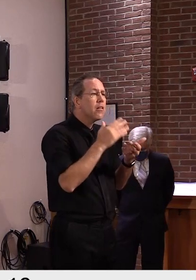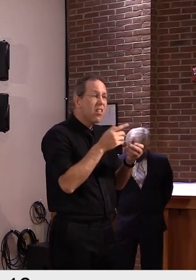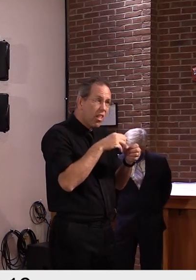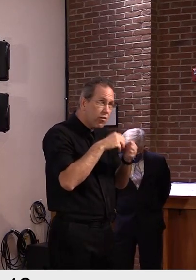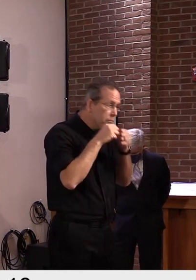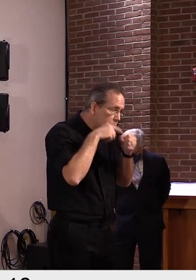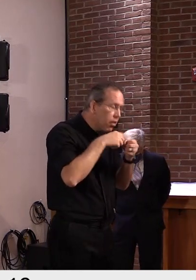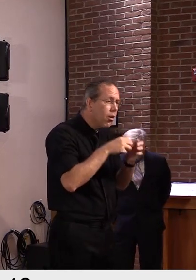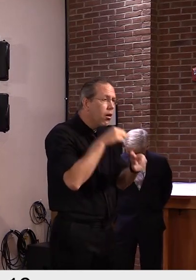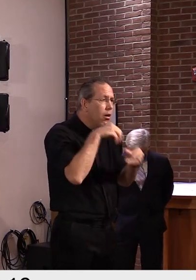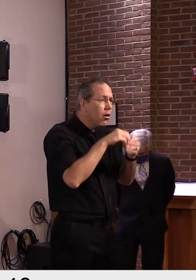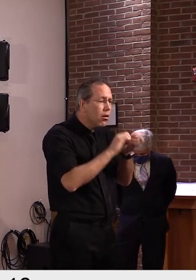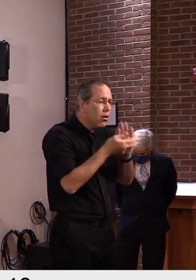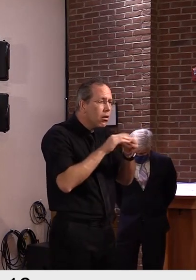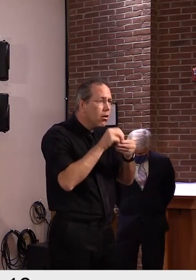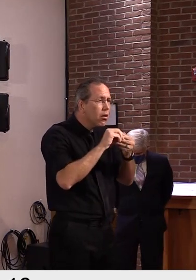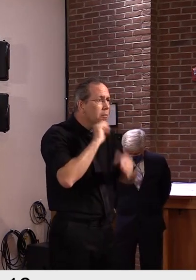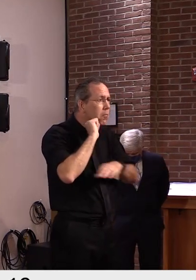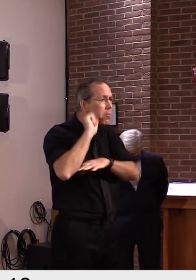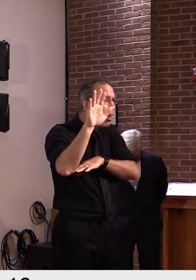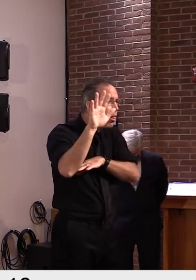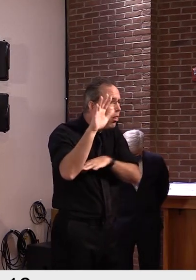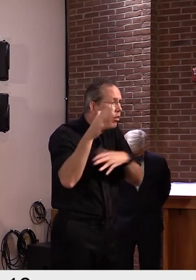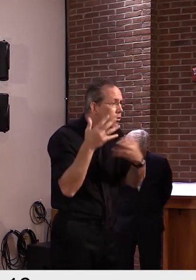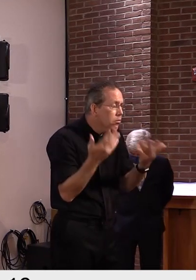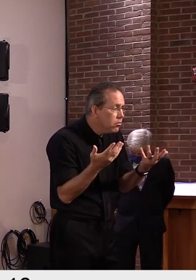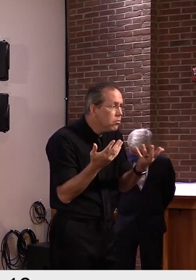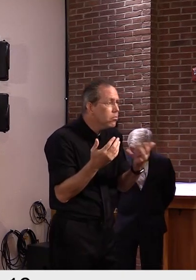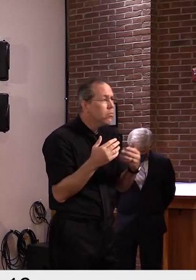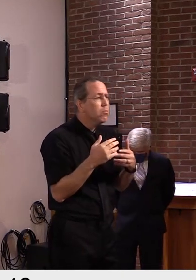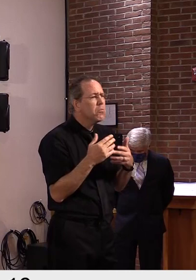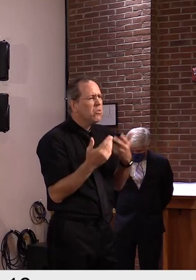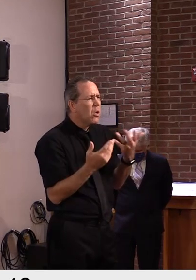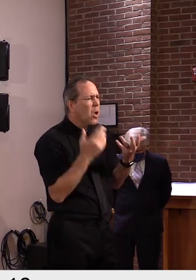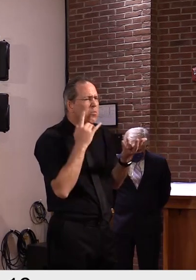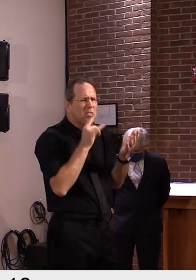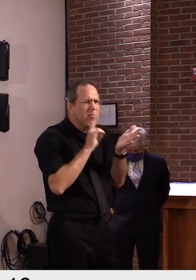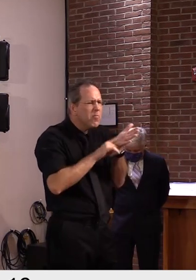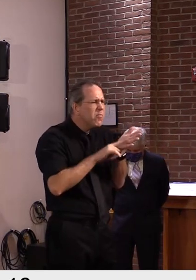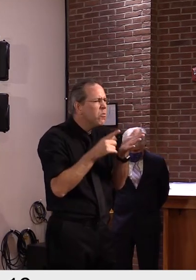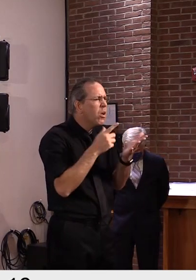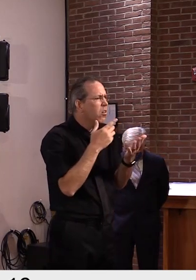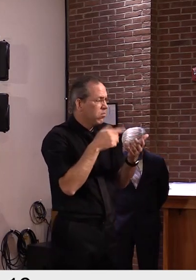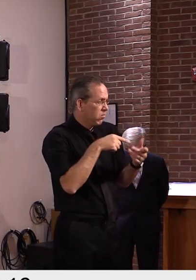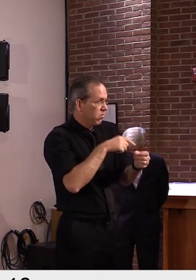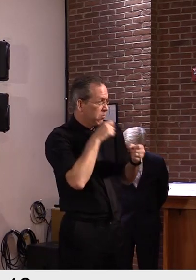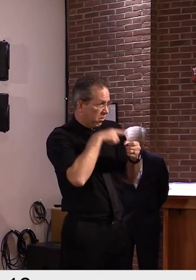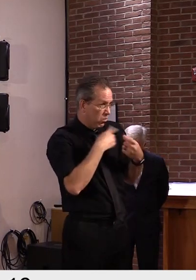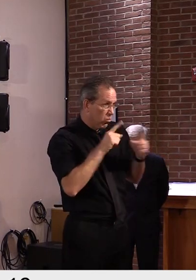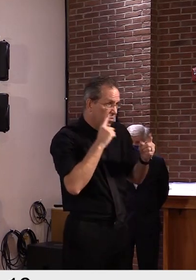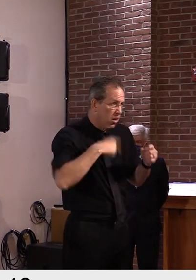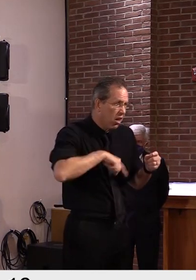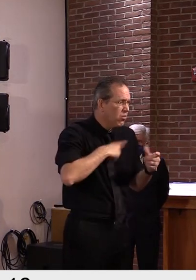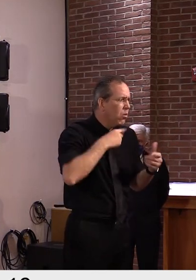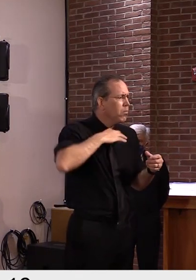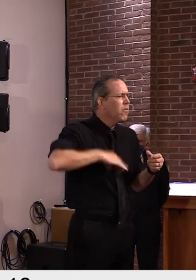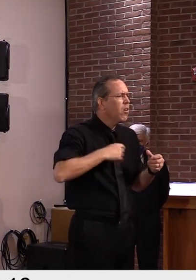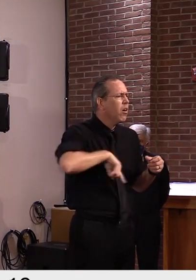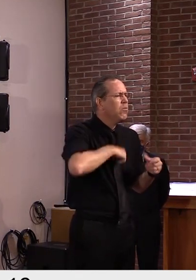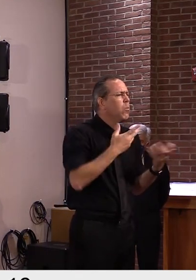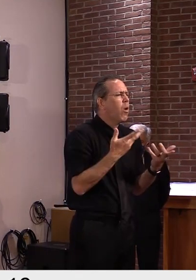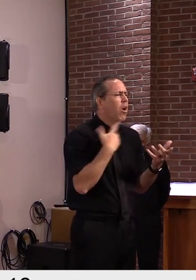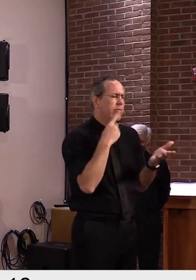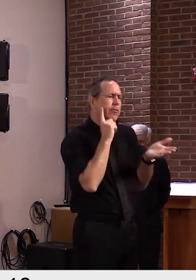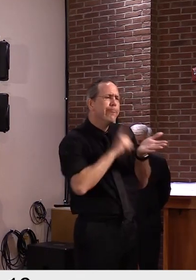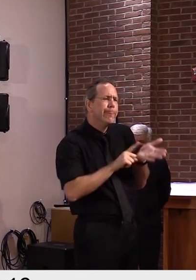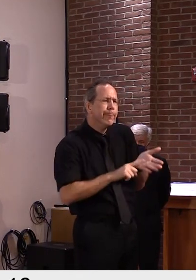be more vulnerable. And so we'd have to look into all of that, but that's what the team is doing as we speak, so we'll